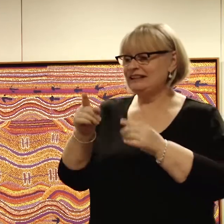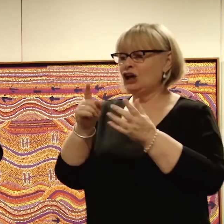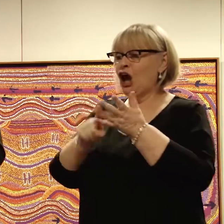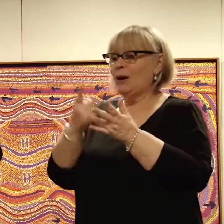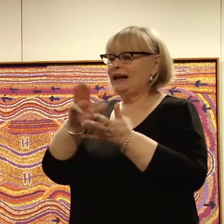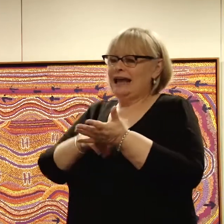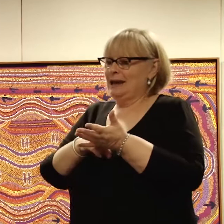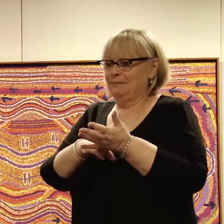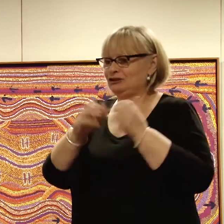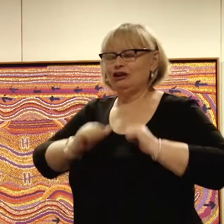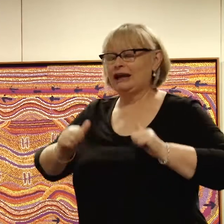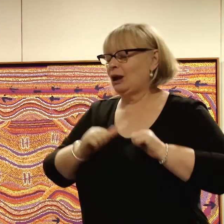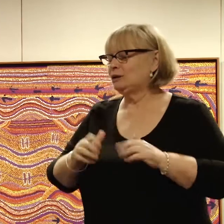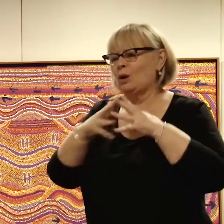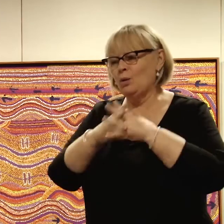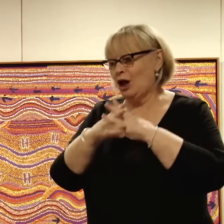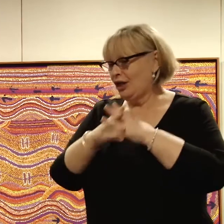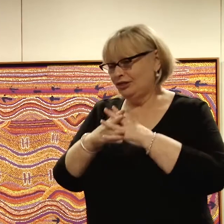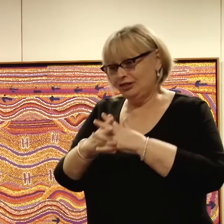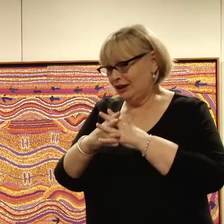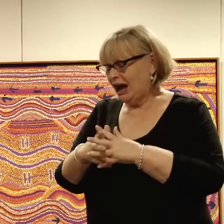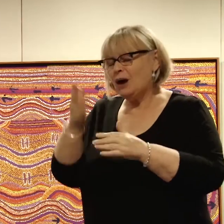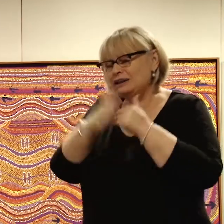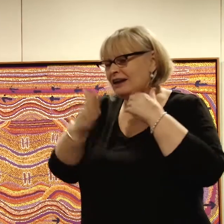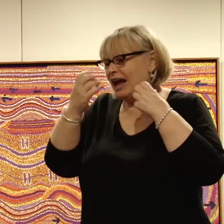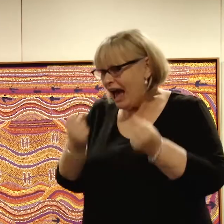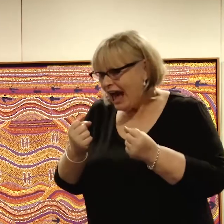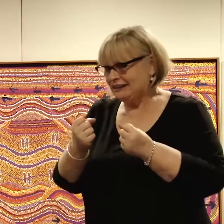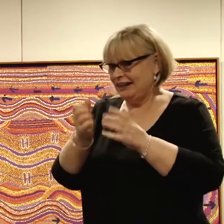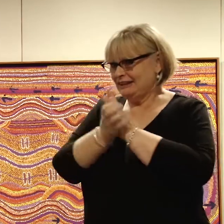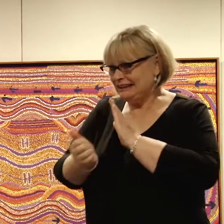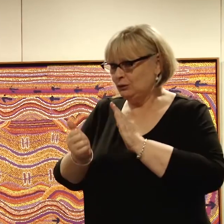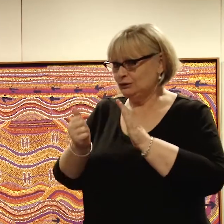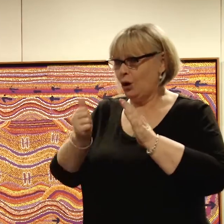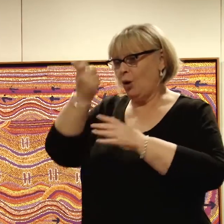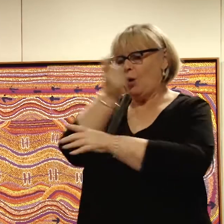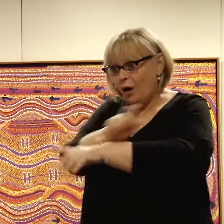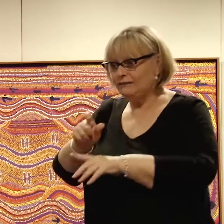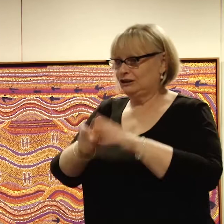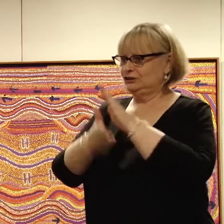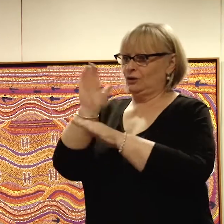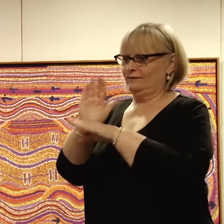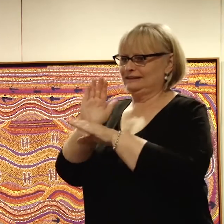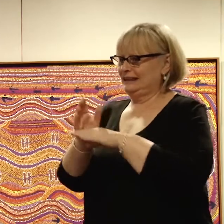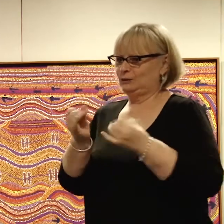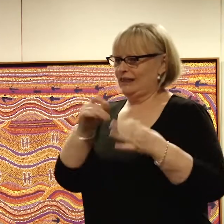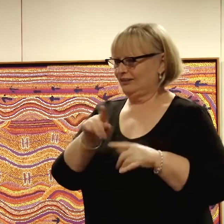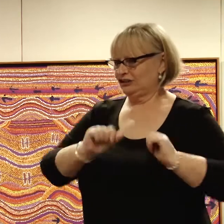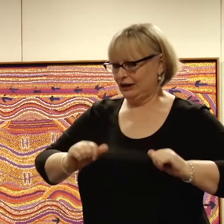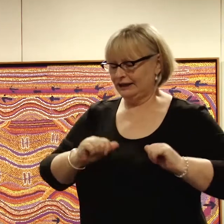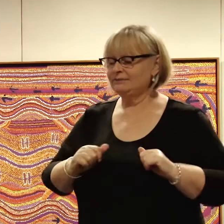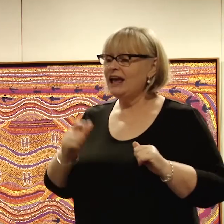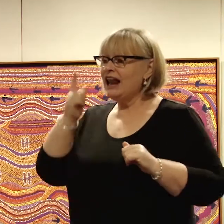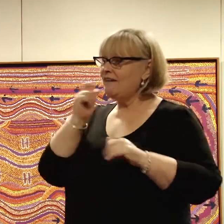priceless and I believe I wouldn't have had the skills or confidence to work and travel overseas without it. I also found